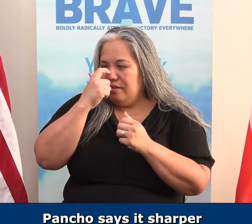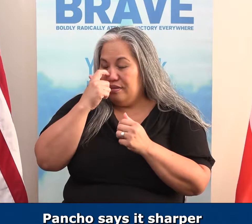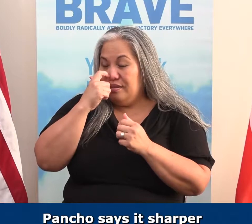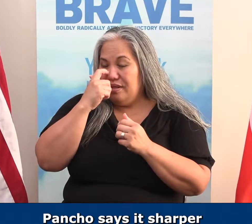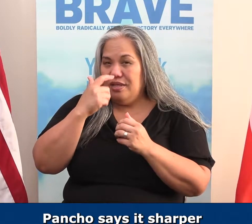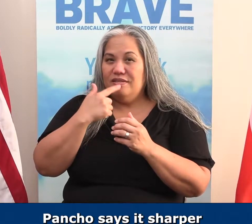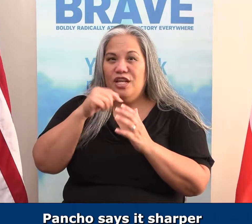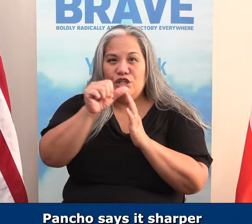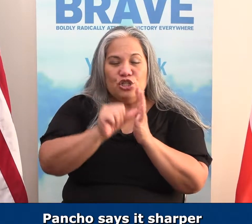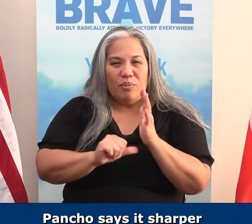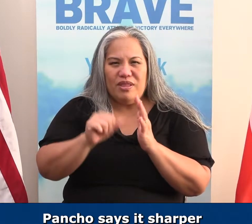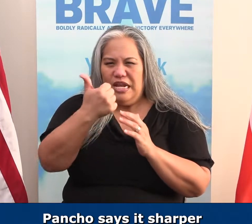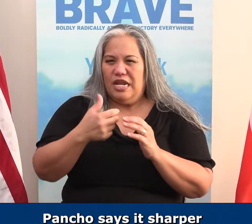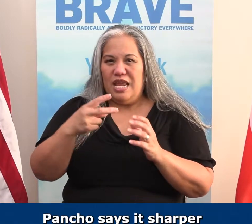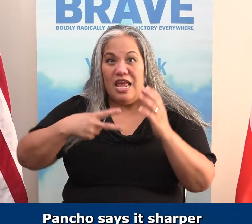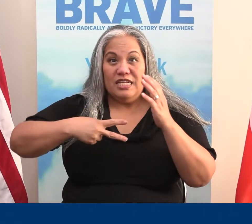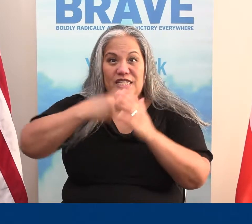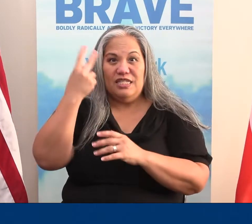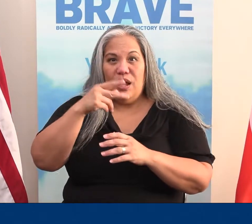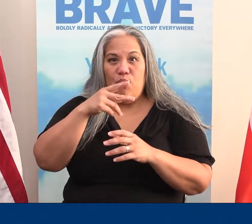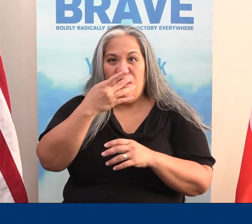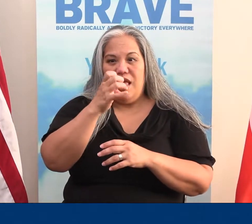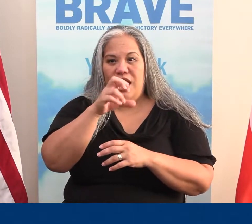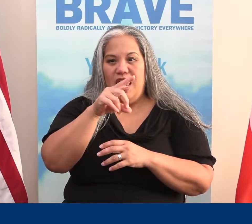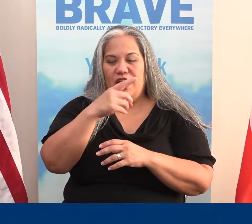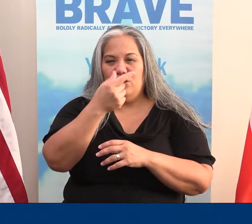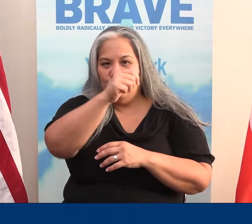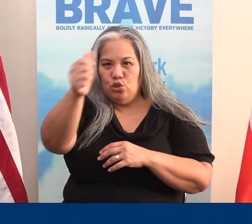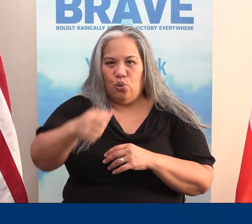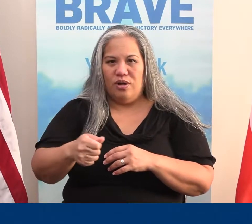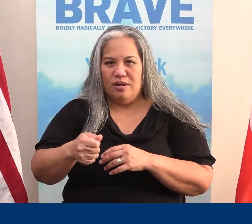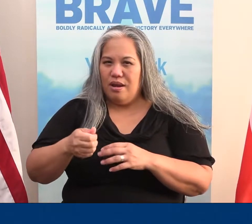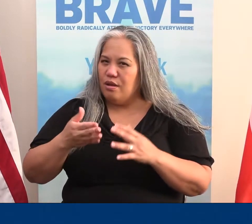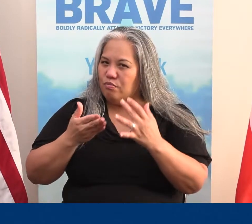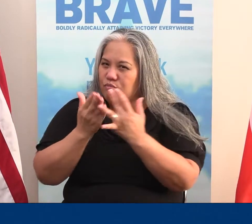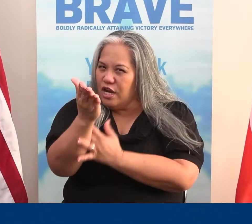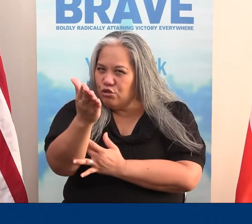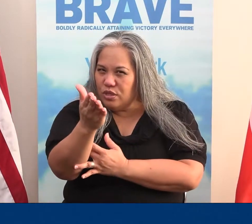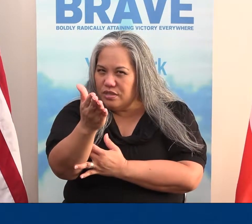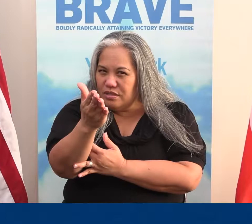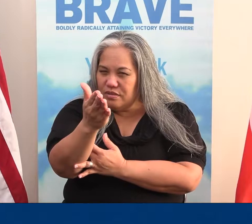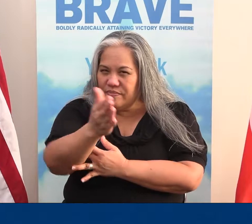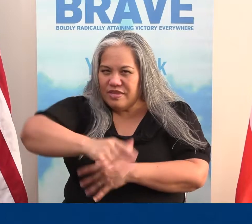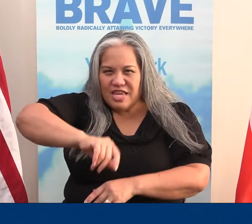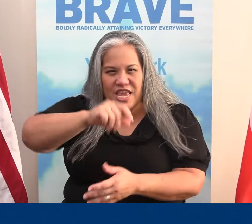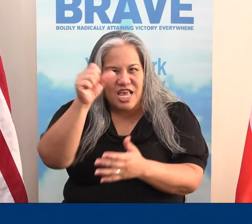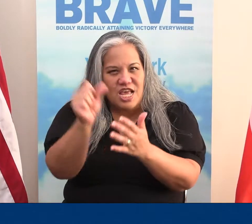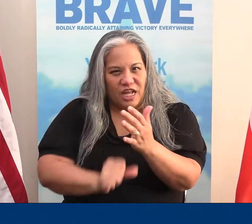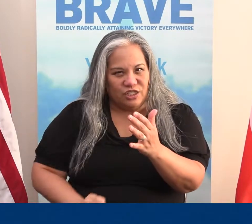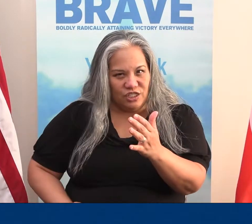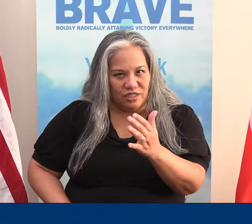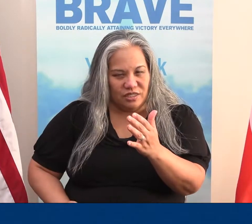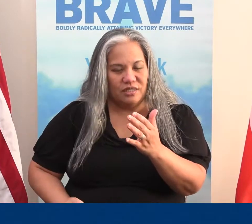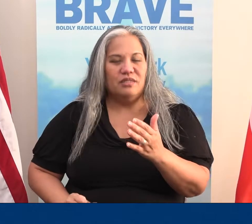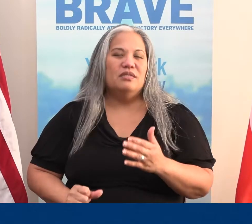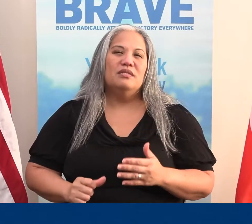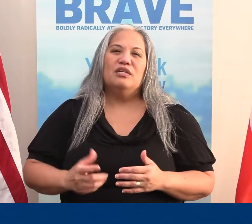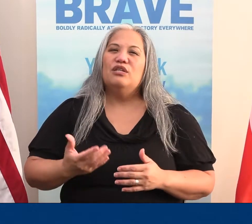than any double-edged sword. It penetrates. It cuts. You know, one of the things